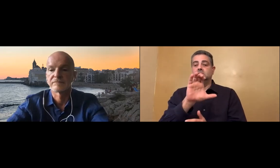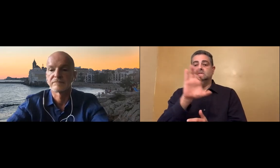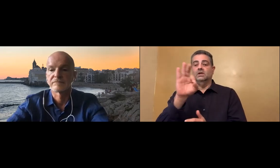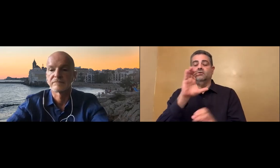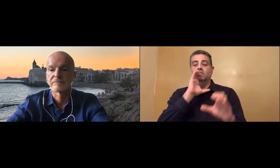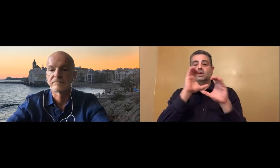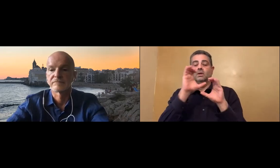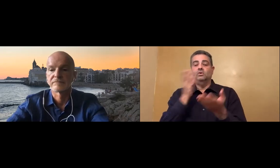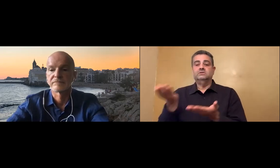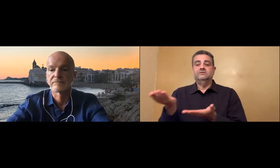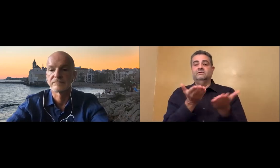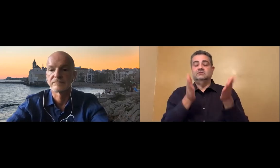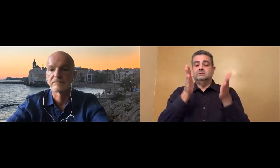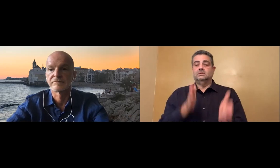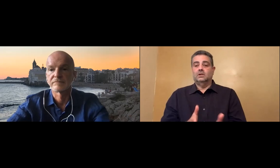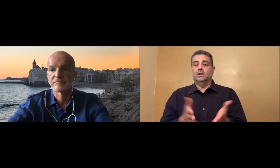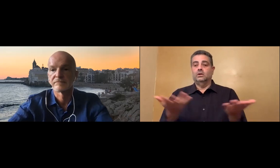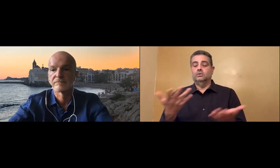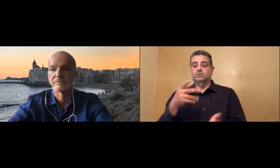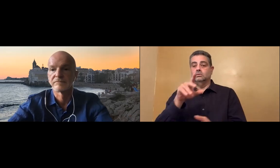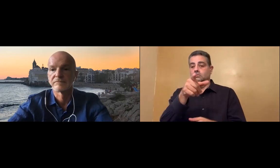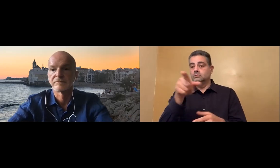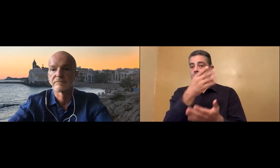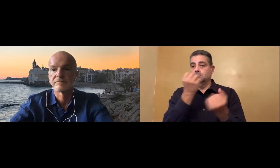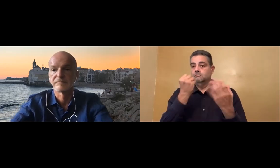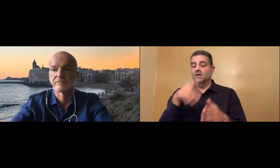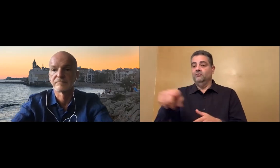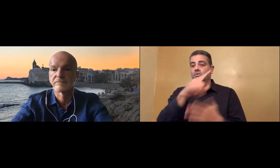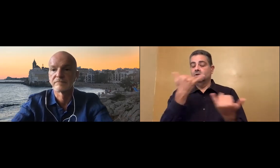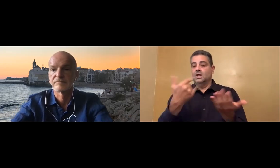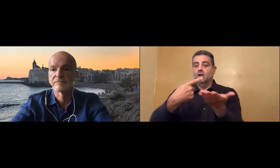-blind people can select is what's best for them in the moment.